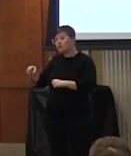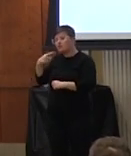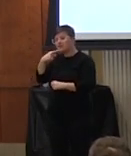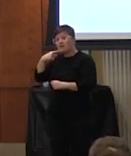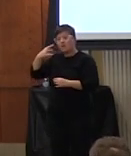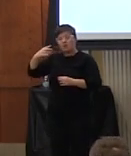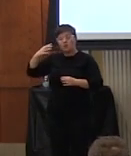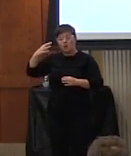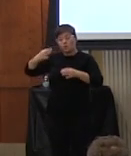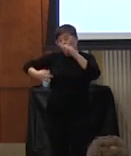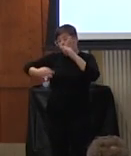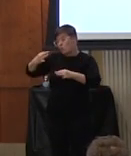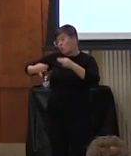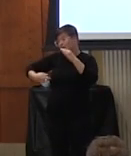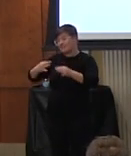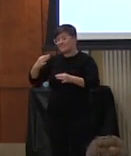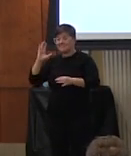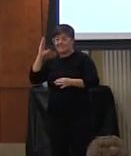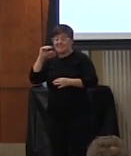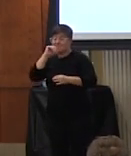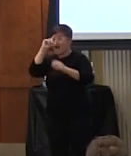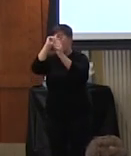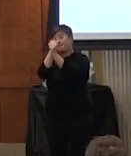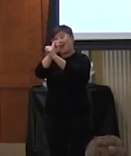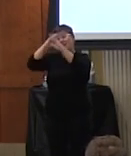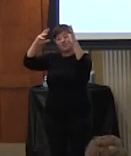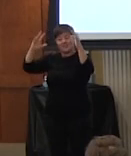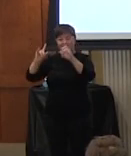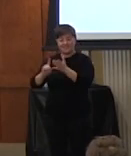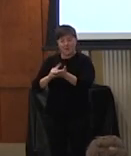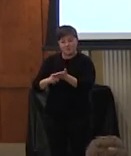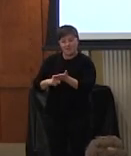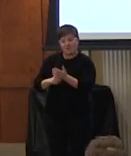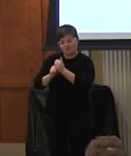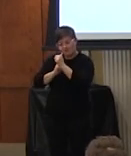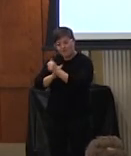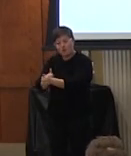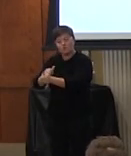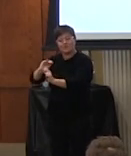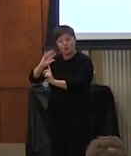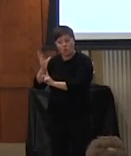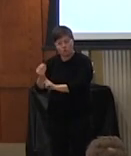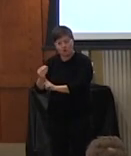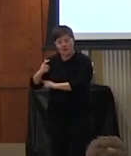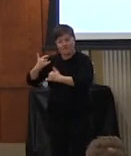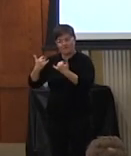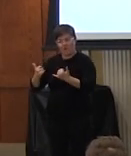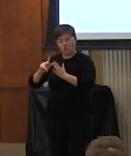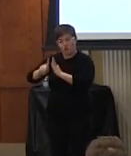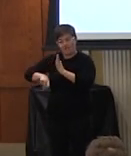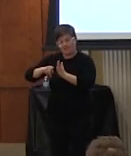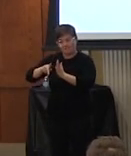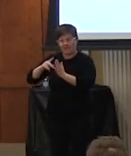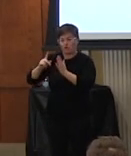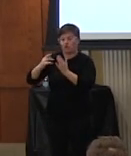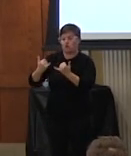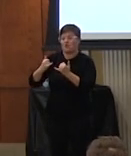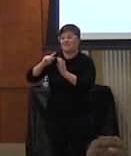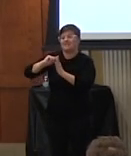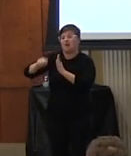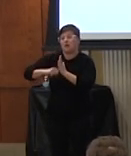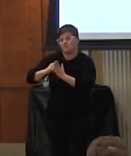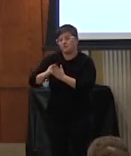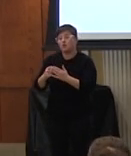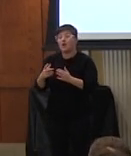not seem very imaginative at times it's gone along with the culture at the time um so how in law or in engineering